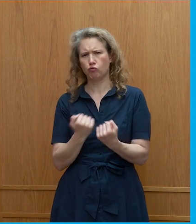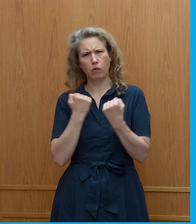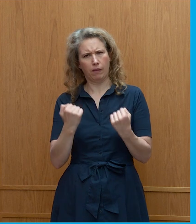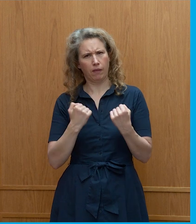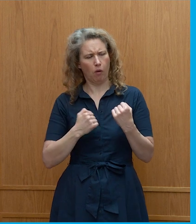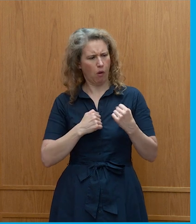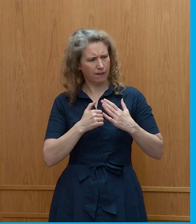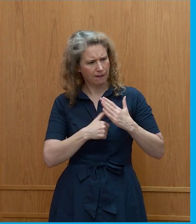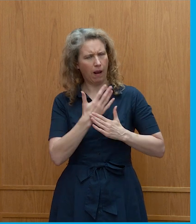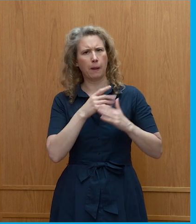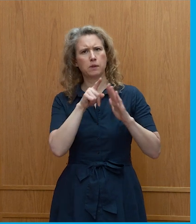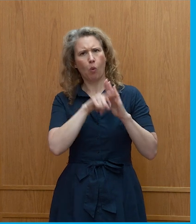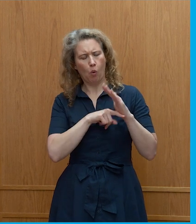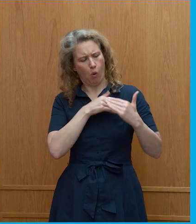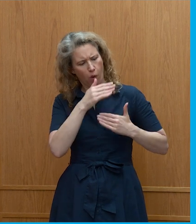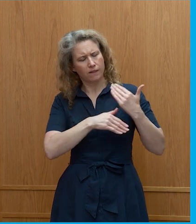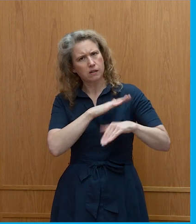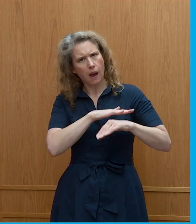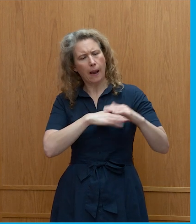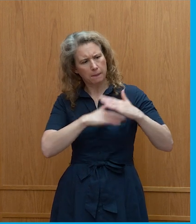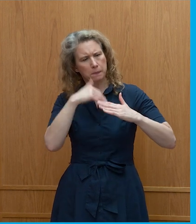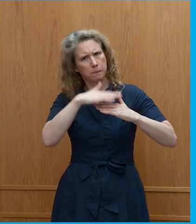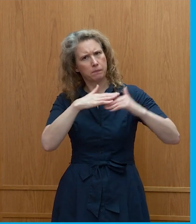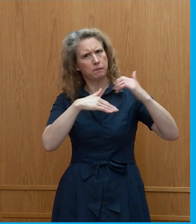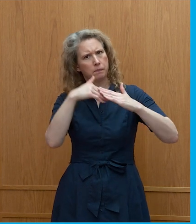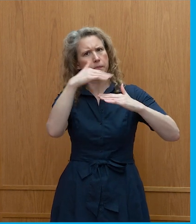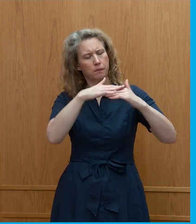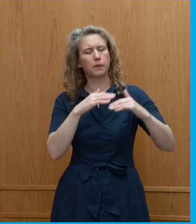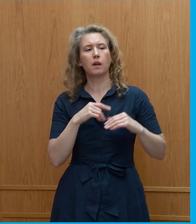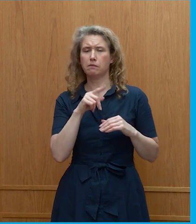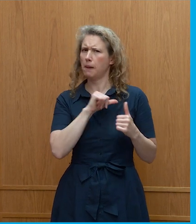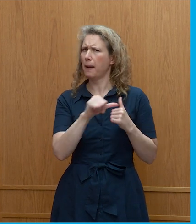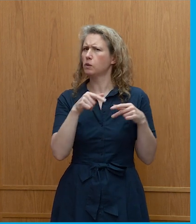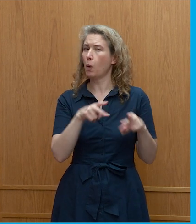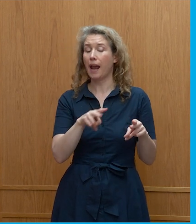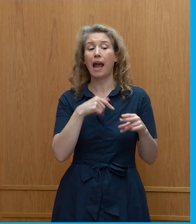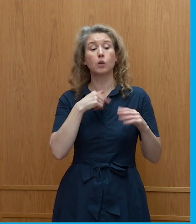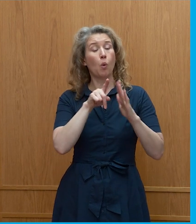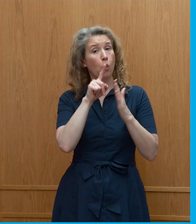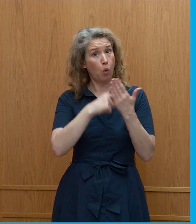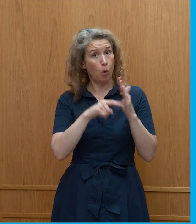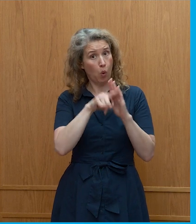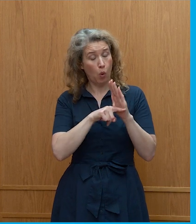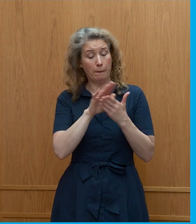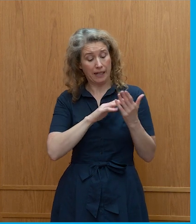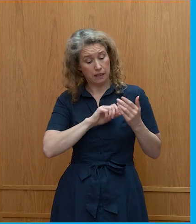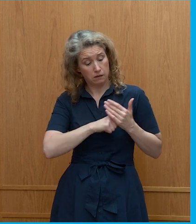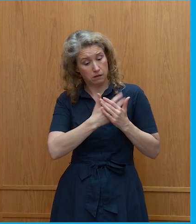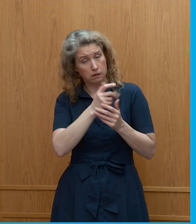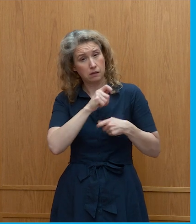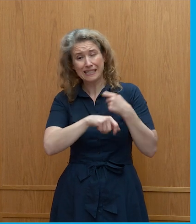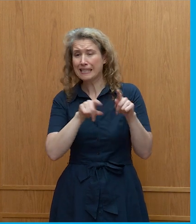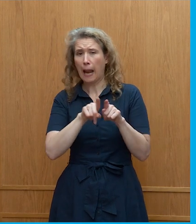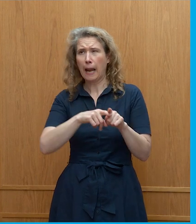in my opinion, the best sort of legal framework that we have. And, you know, it's going to evolve just like it evolved from the Middle Ages through the industrial